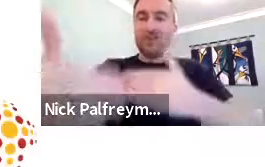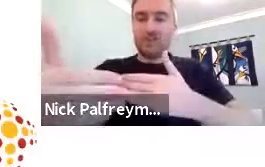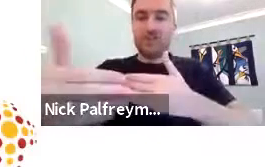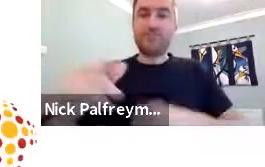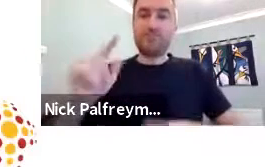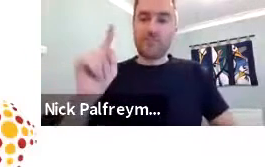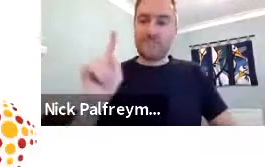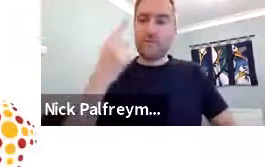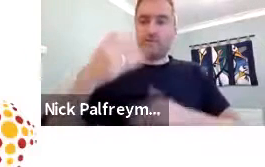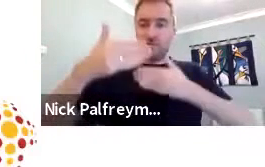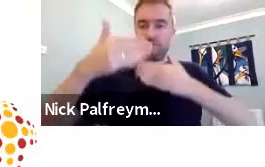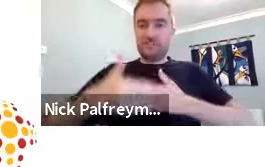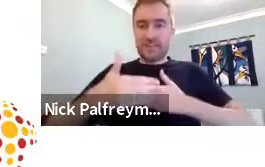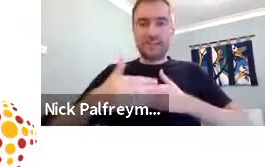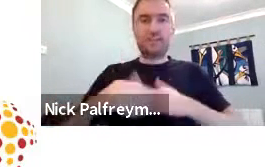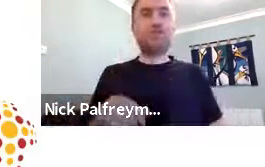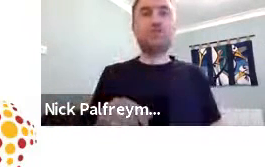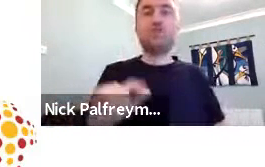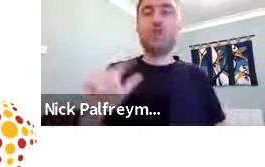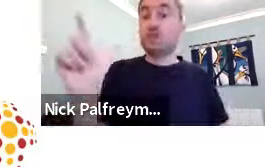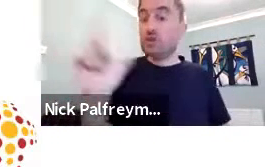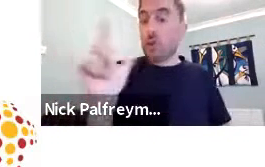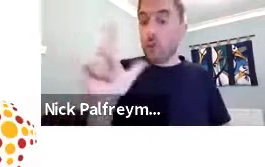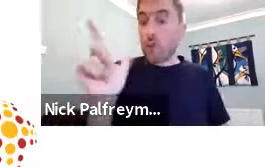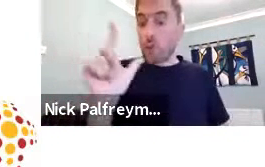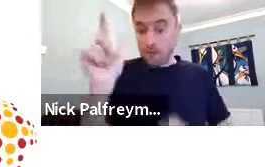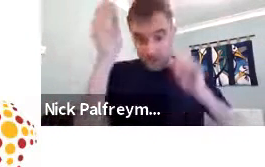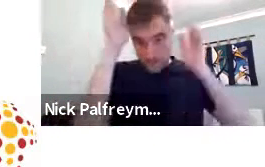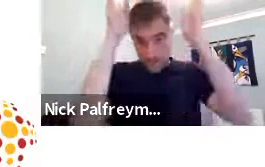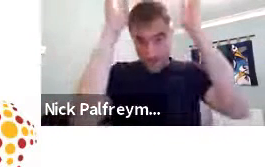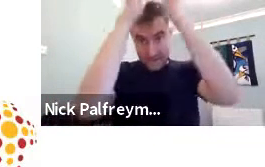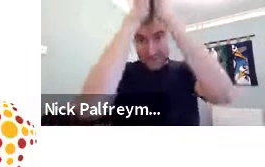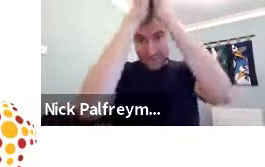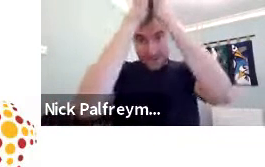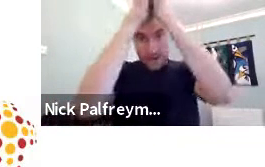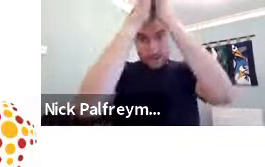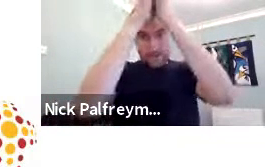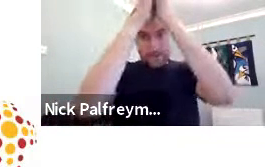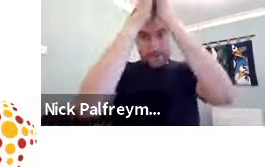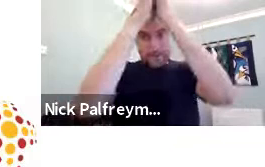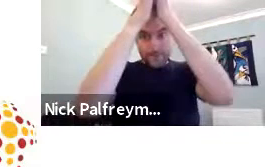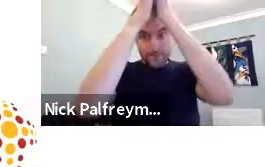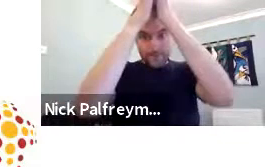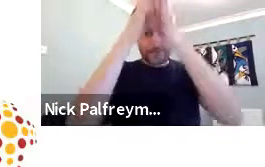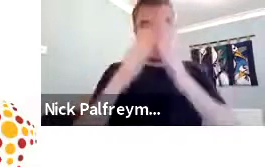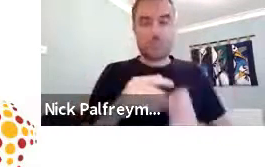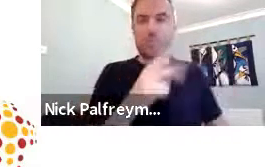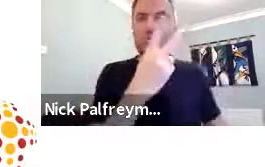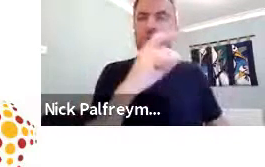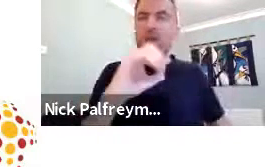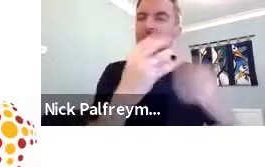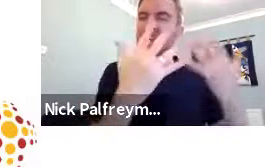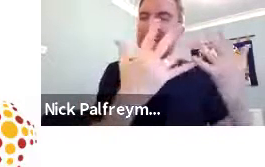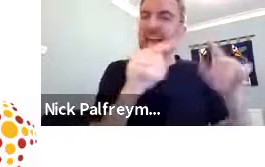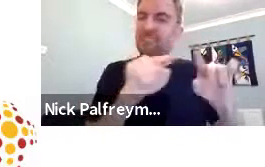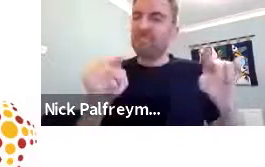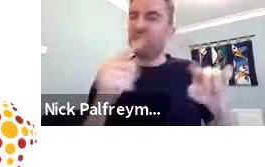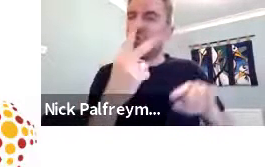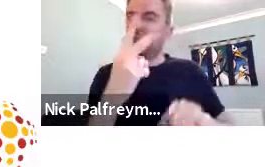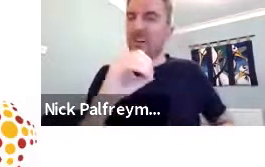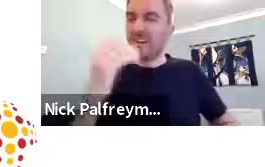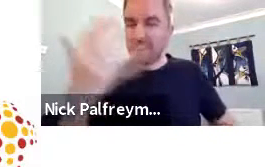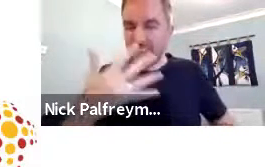Okay, so there were two stages of doing this. So first of all, we went to Solom and Makassar.